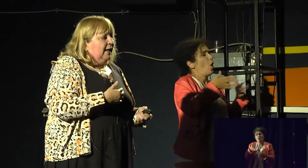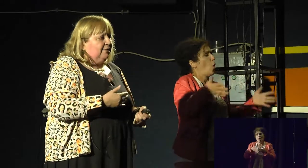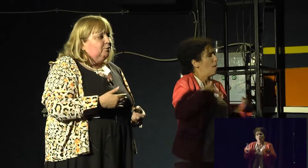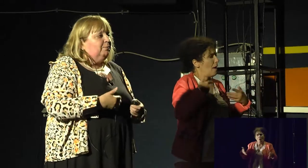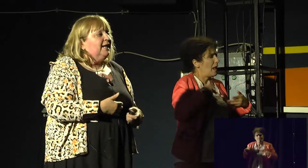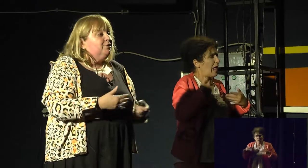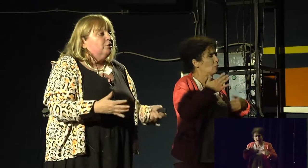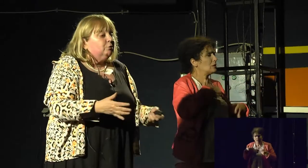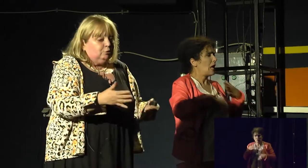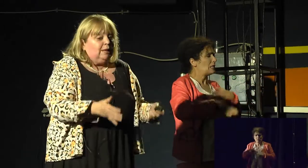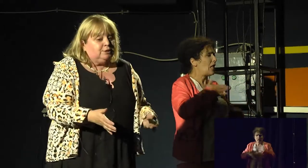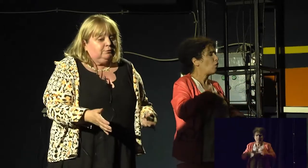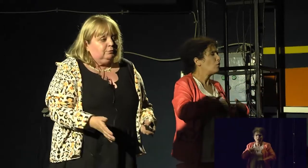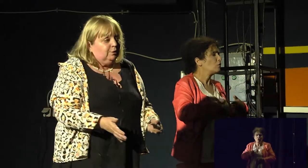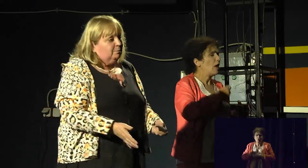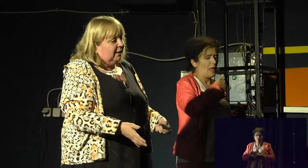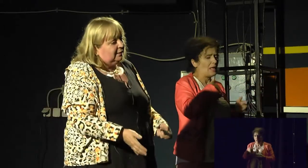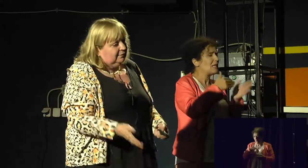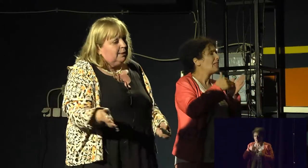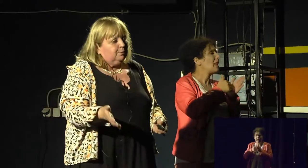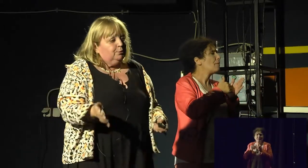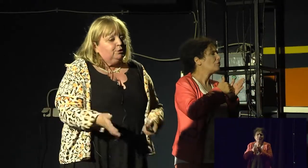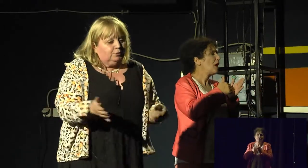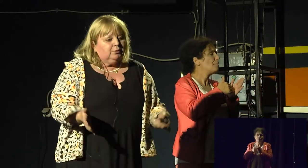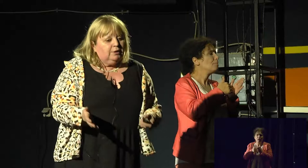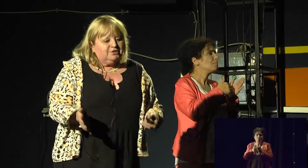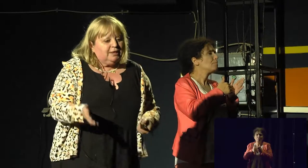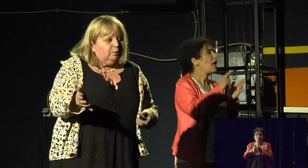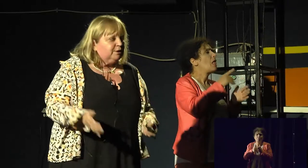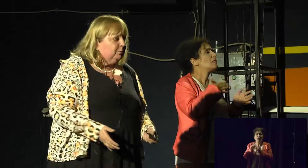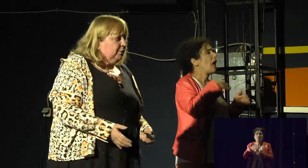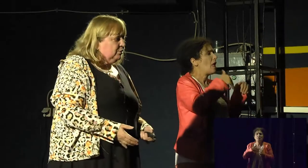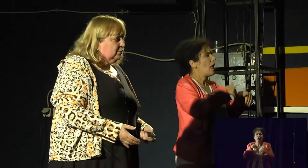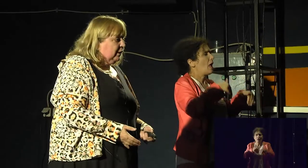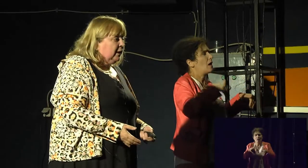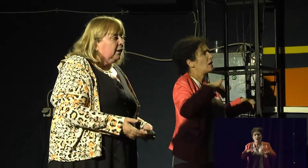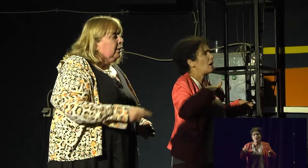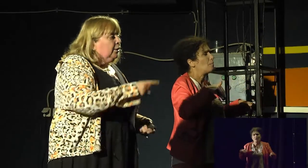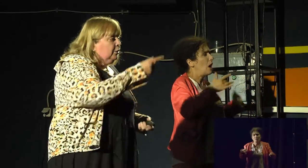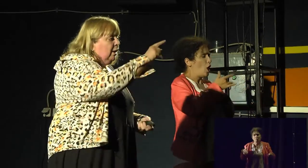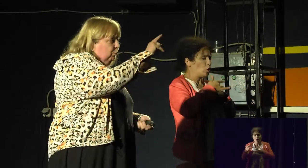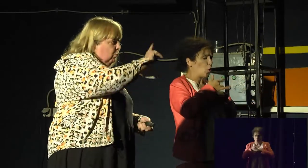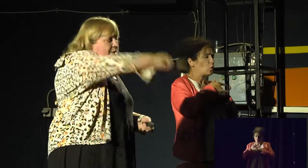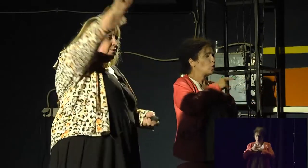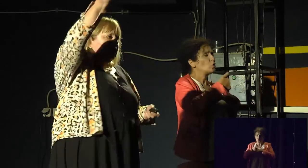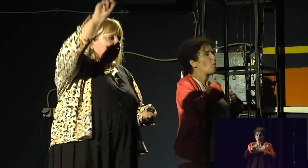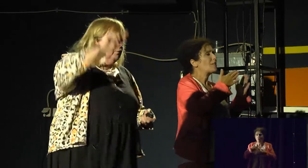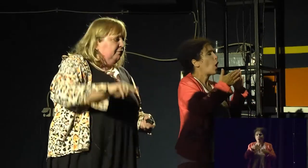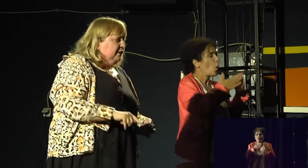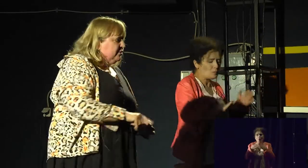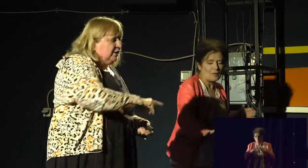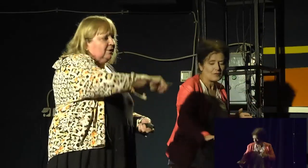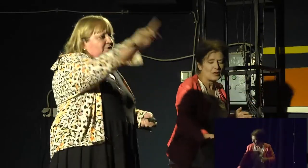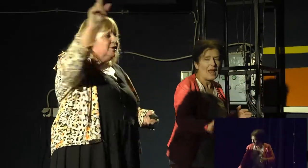You know, I had to play doctor with my neighbor boy to understand what his body would look like. You have one